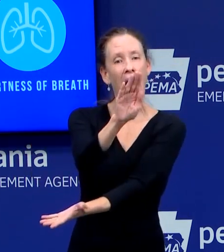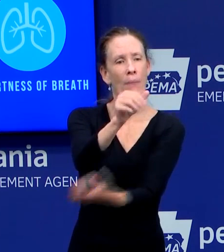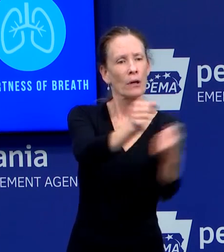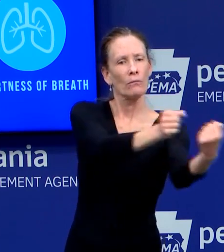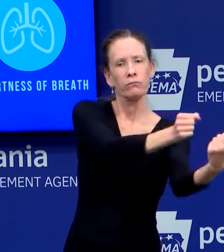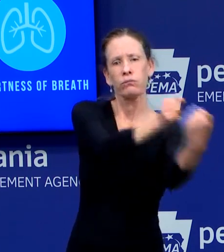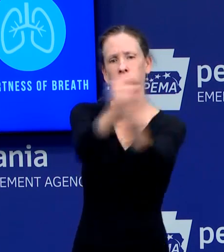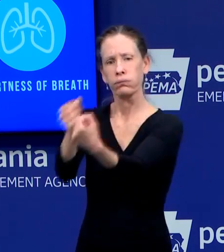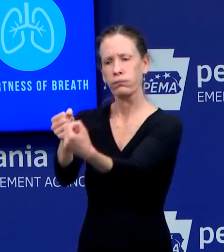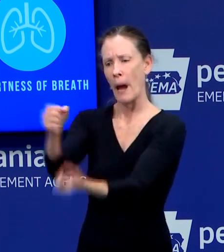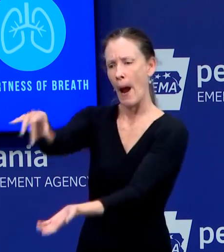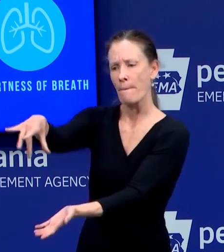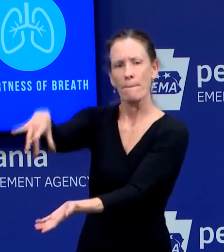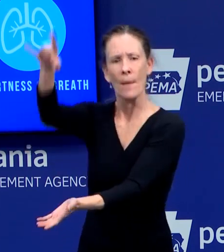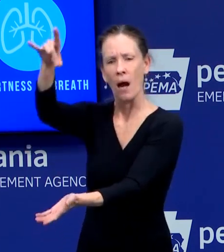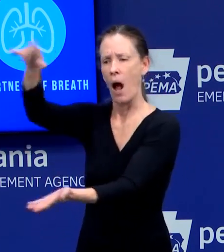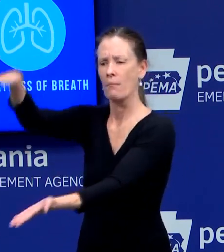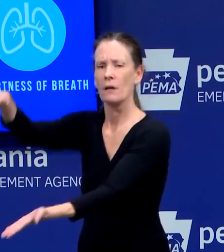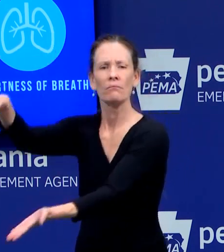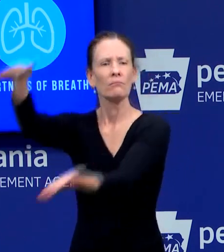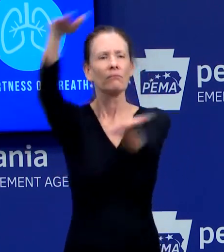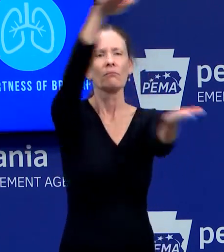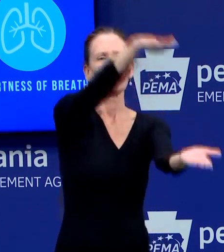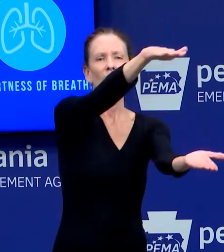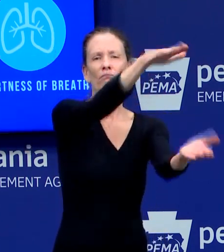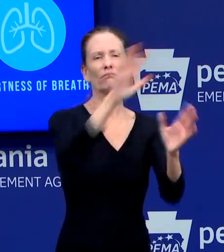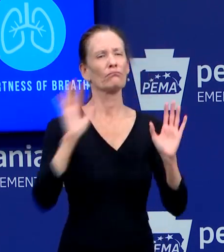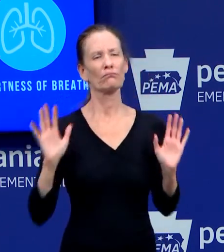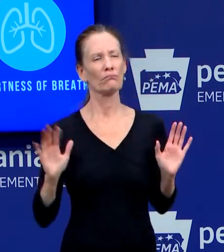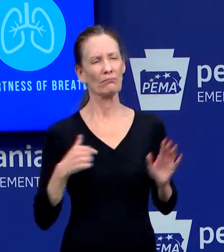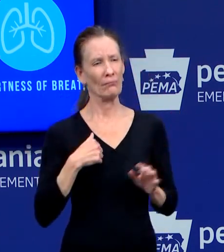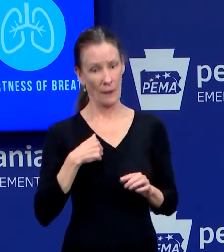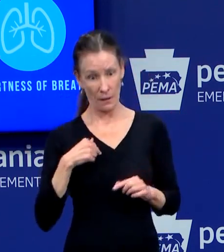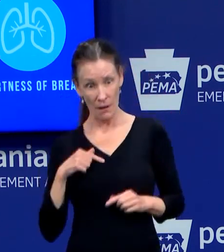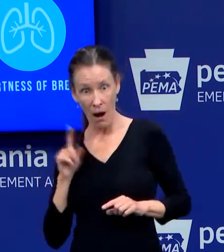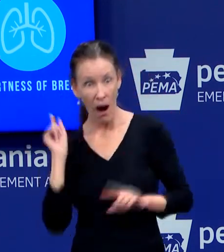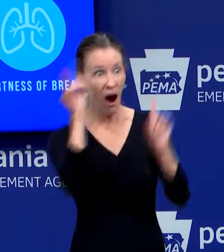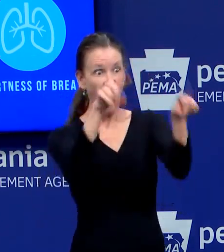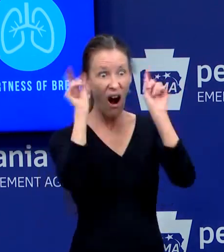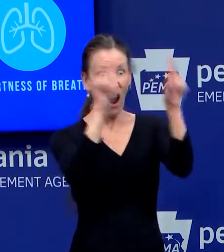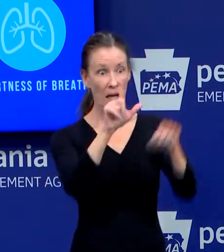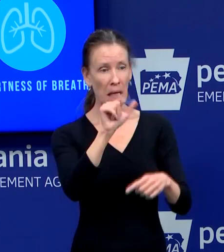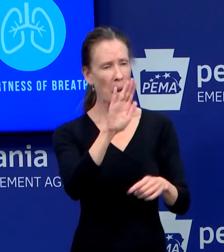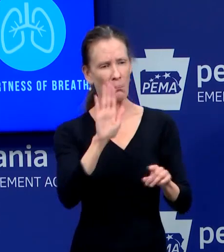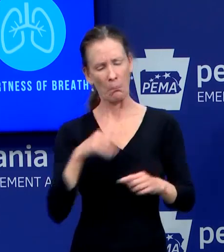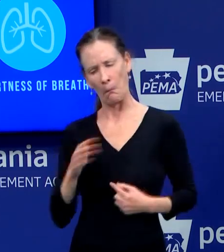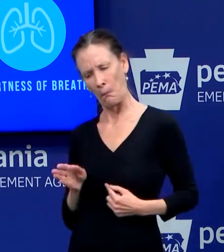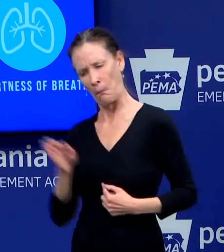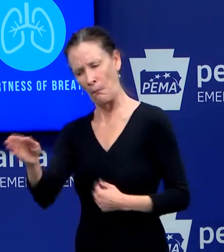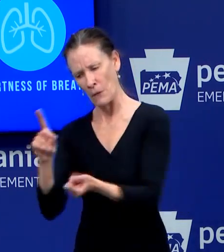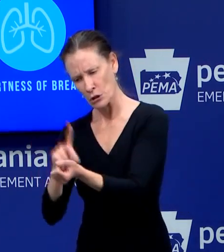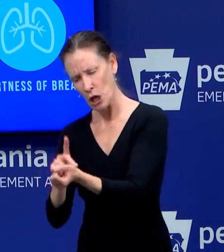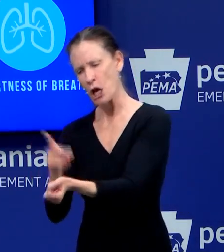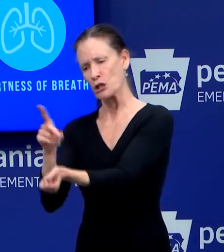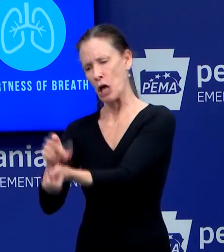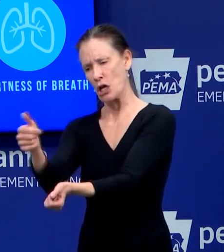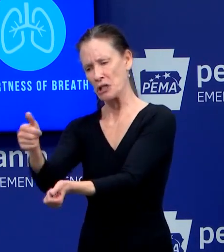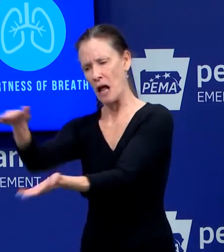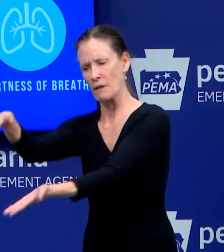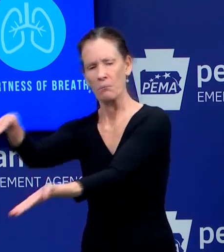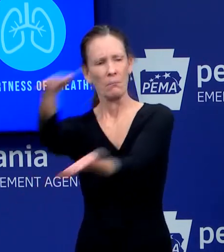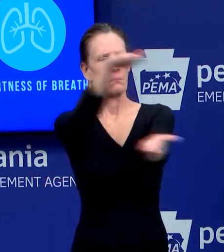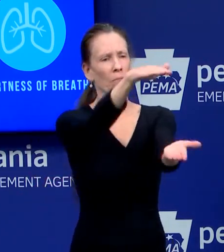up like they do any send-out. So it's very, pretty easy. Well, and we've been hearing that same